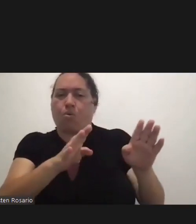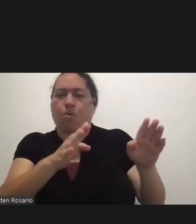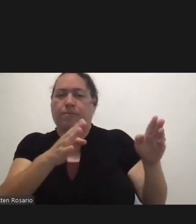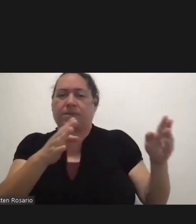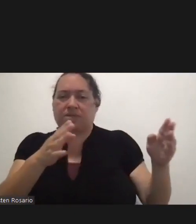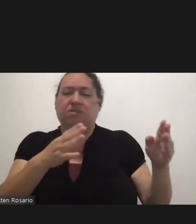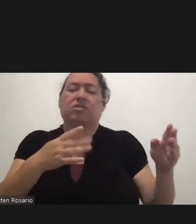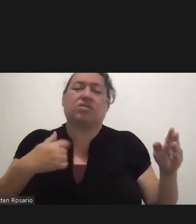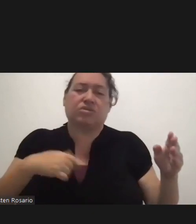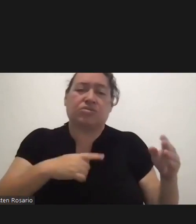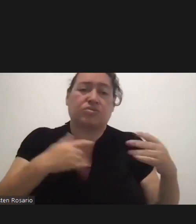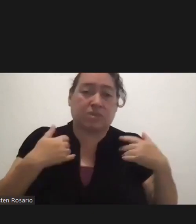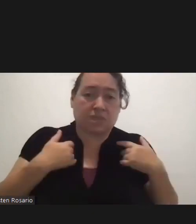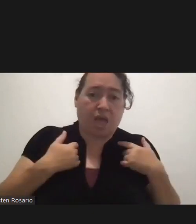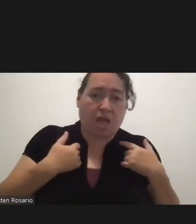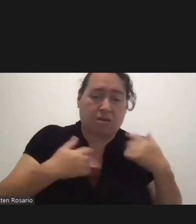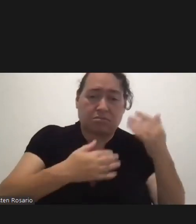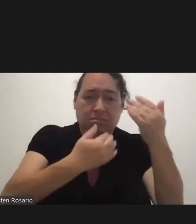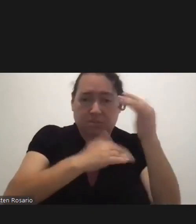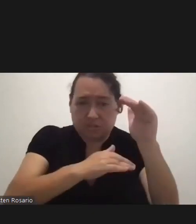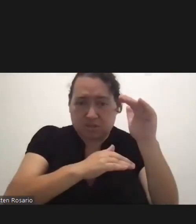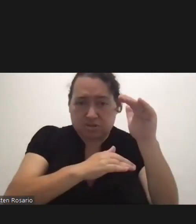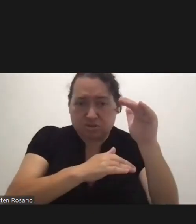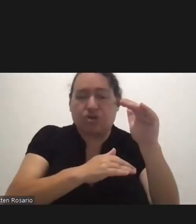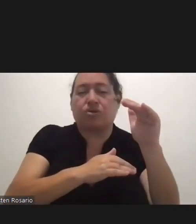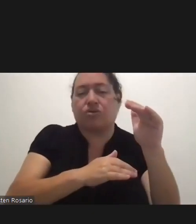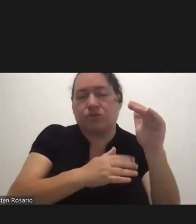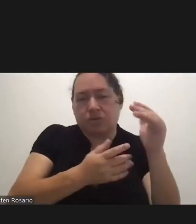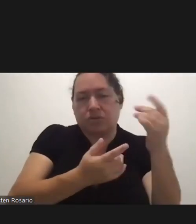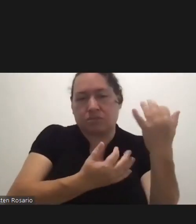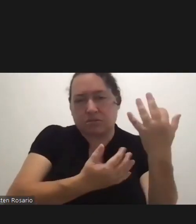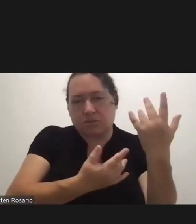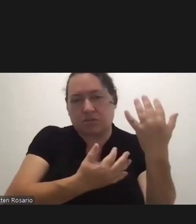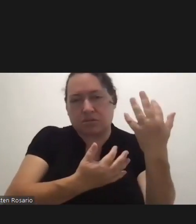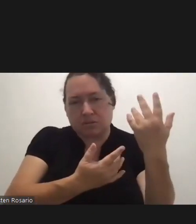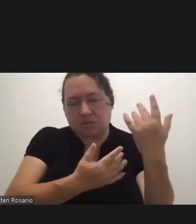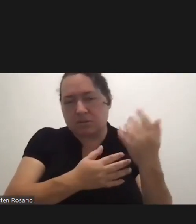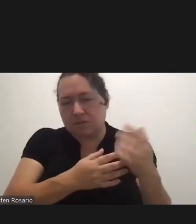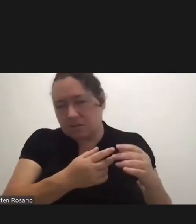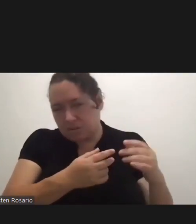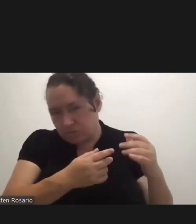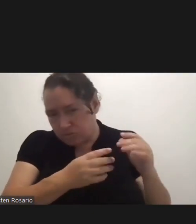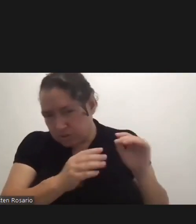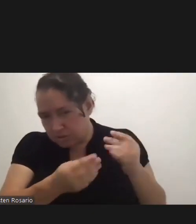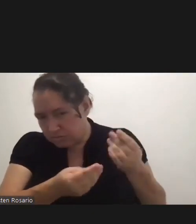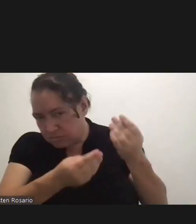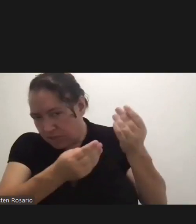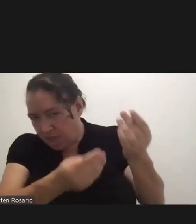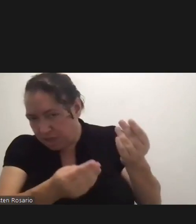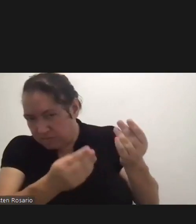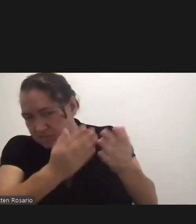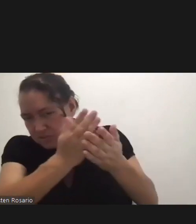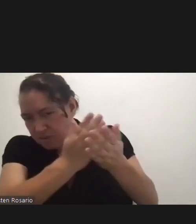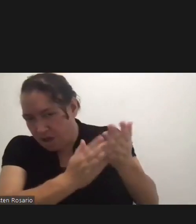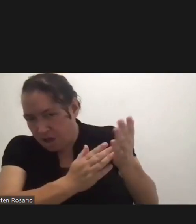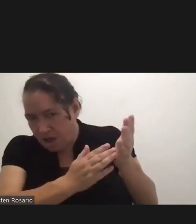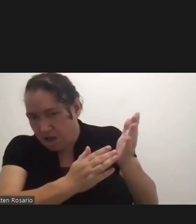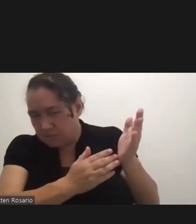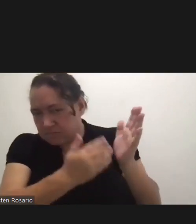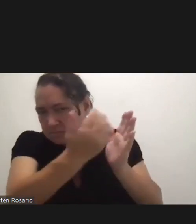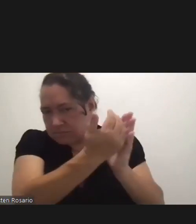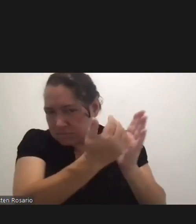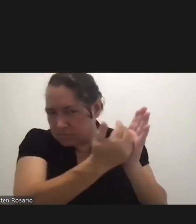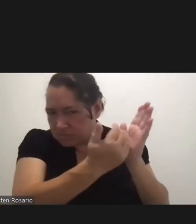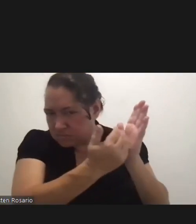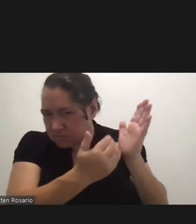lifted a restriction, we gave it some time to see what the consequences are of lifting those restrictions.